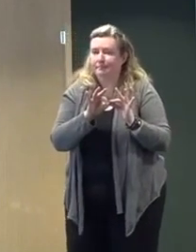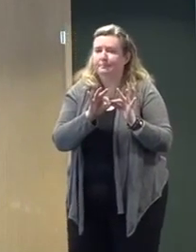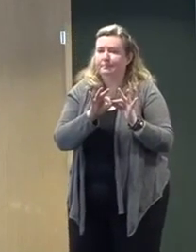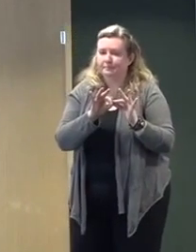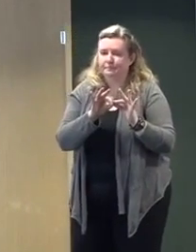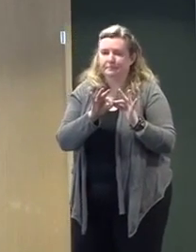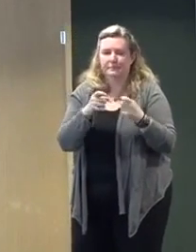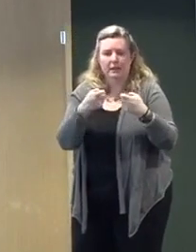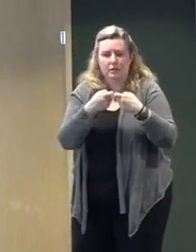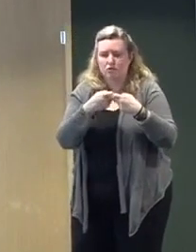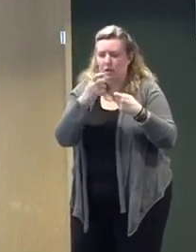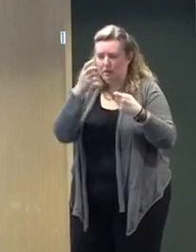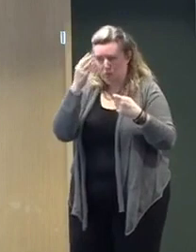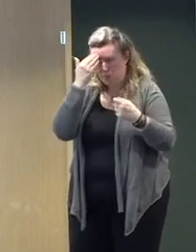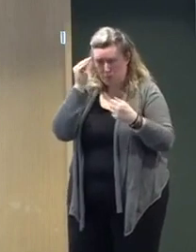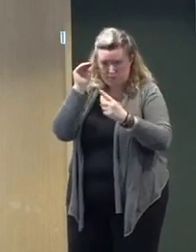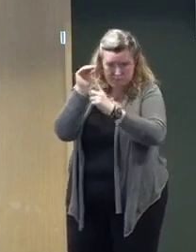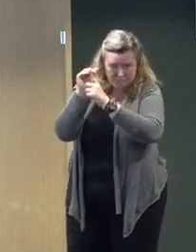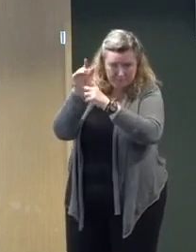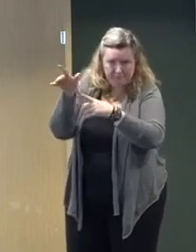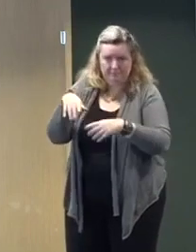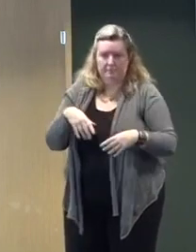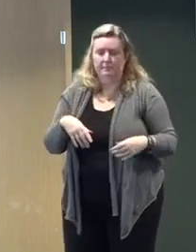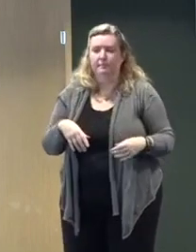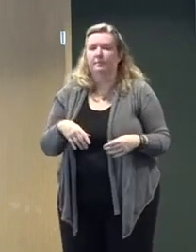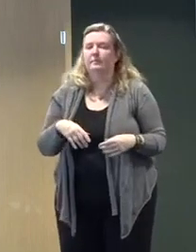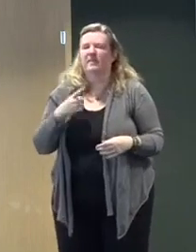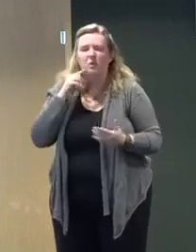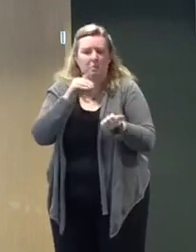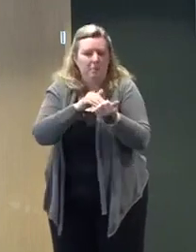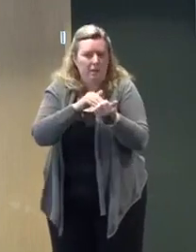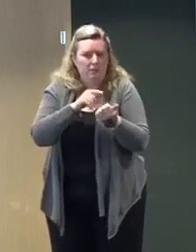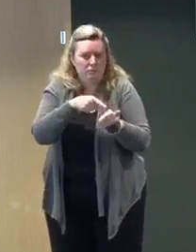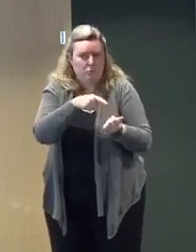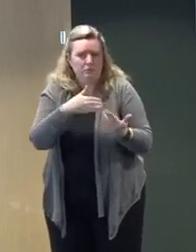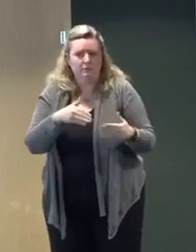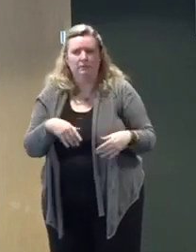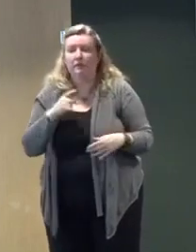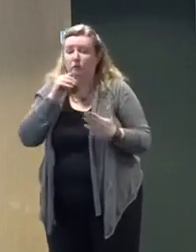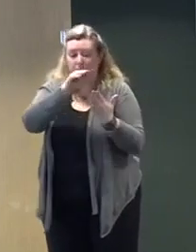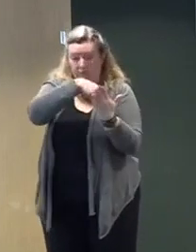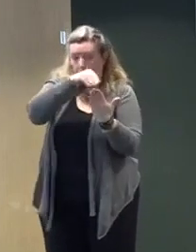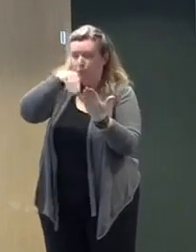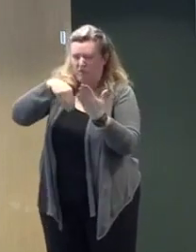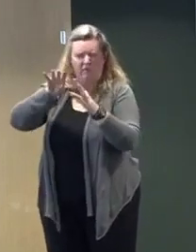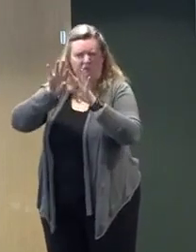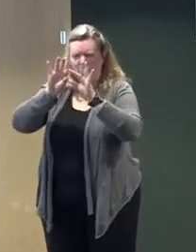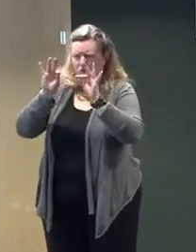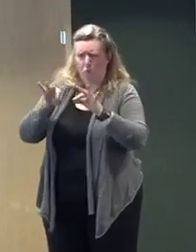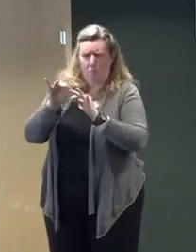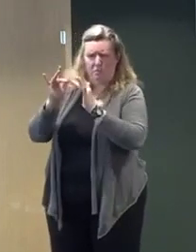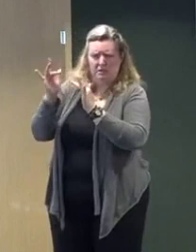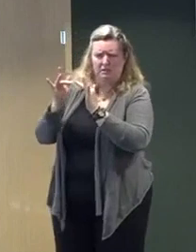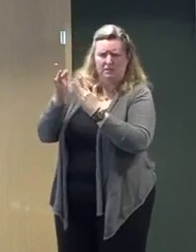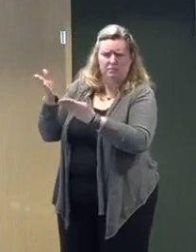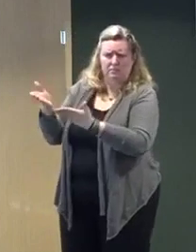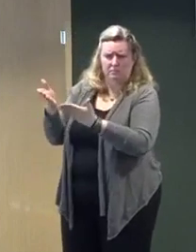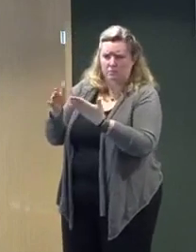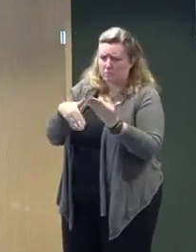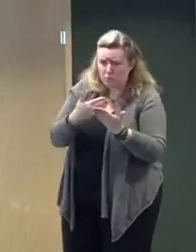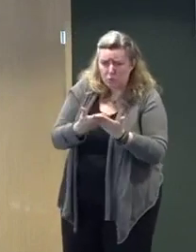of that. There are forms to be filled out. There may be certification from a medical professional